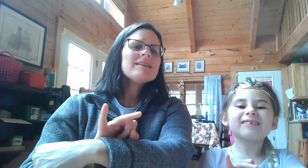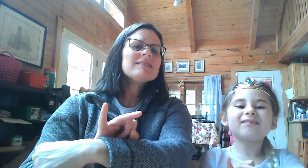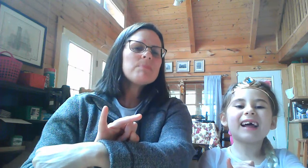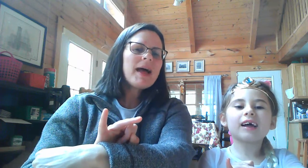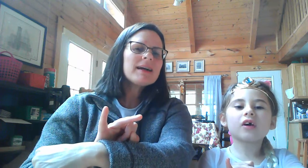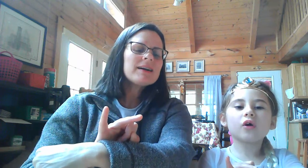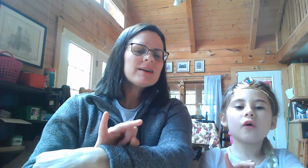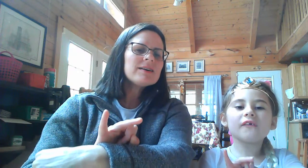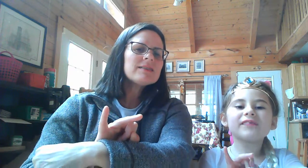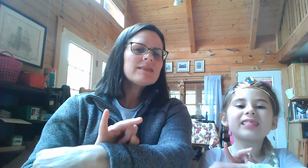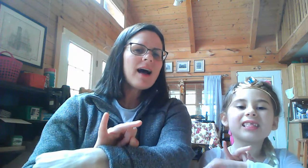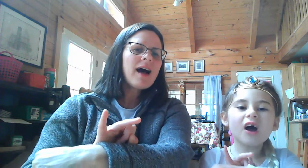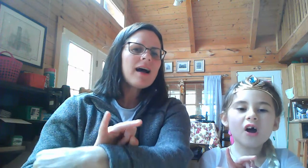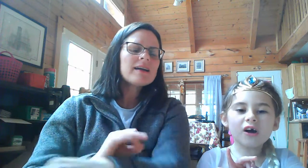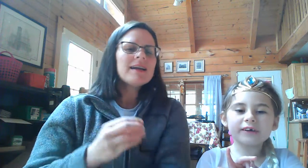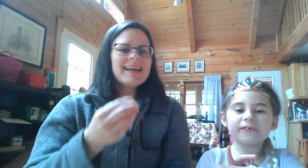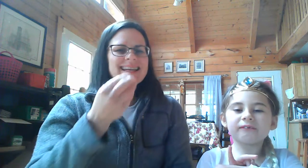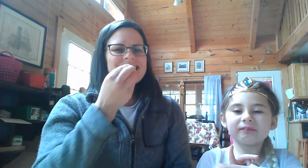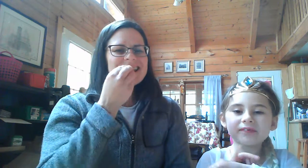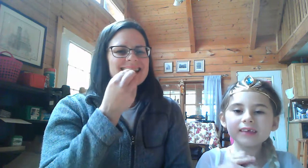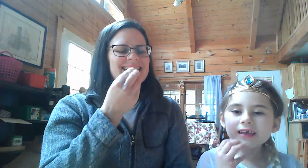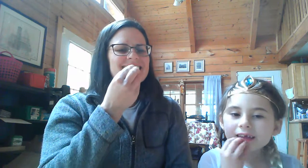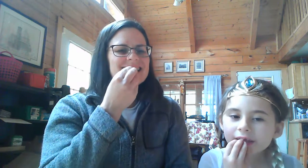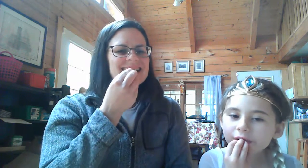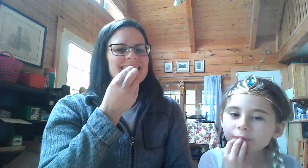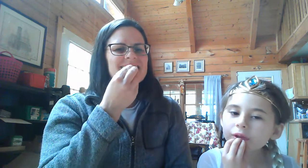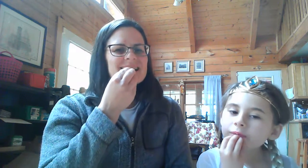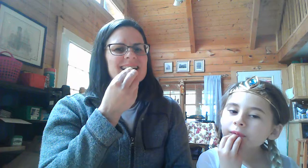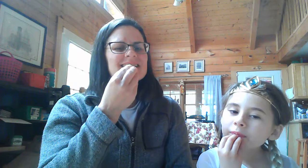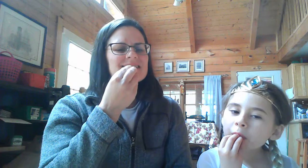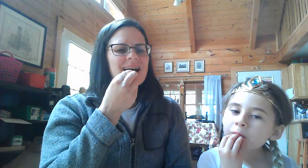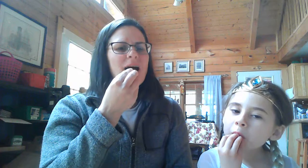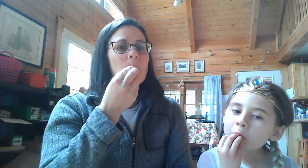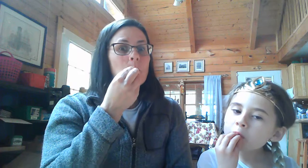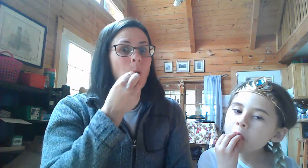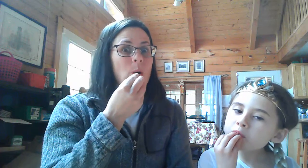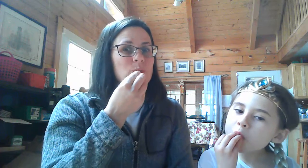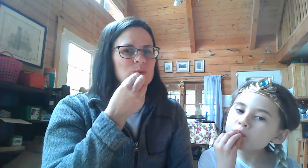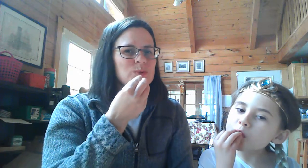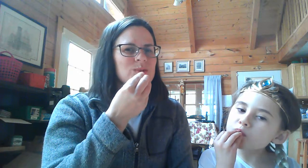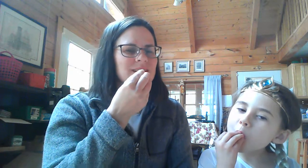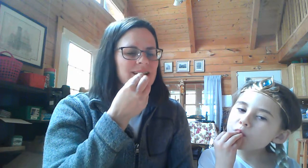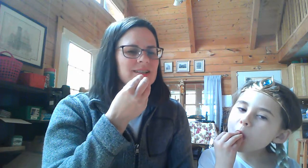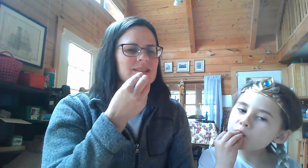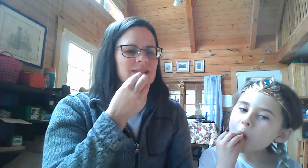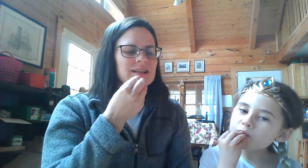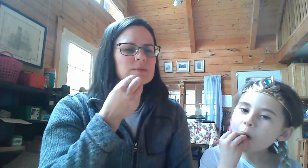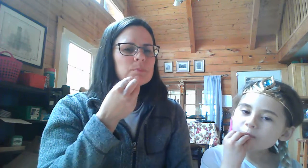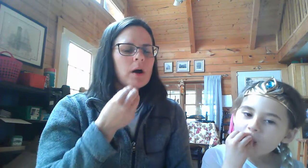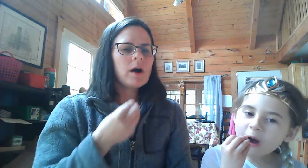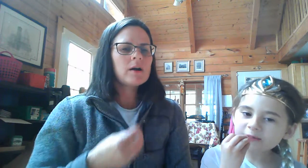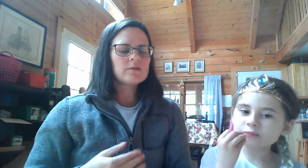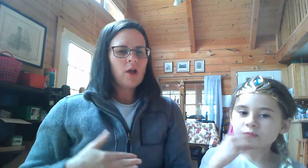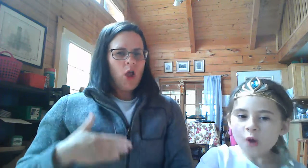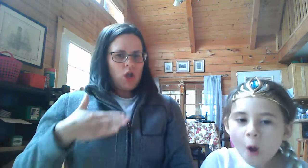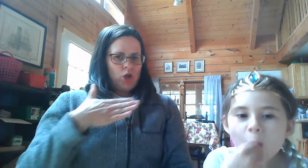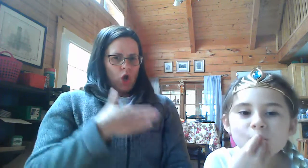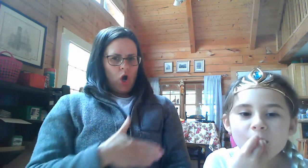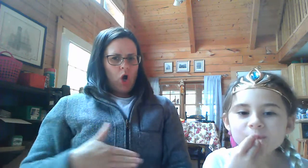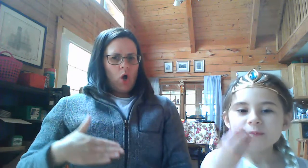Glob, glob. One some most delicious bugs. Yum,